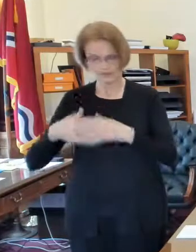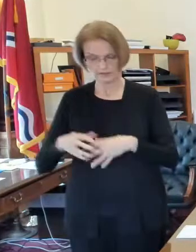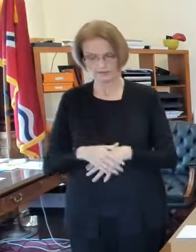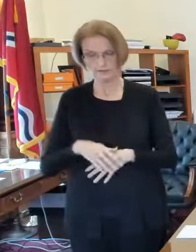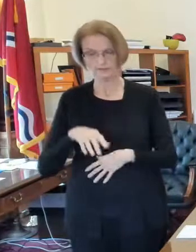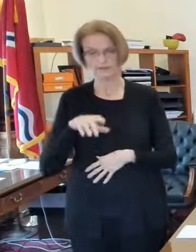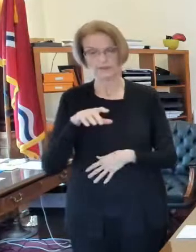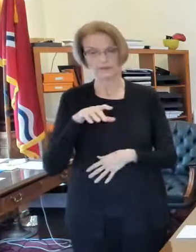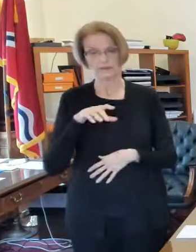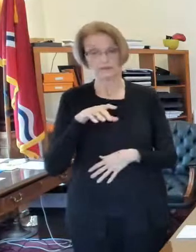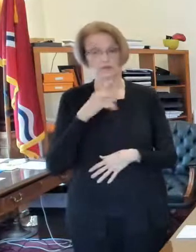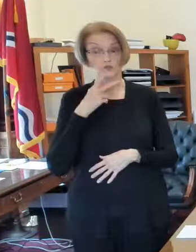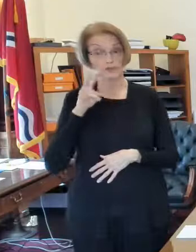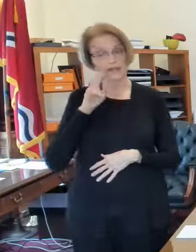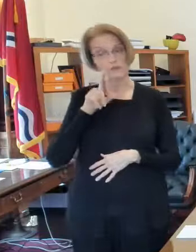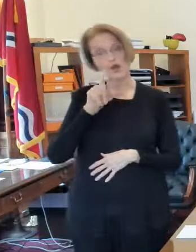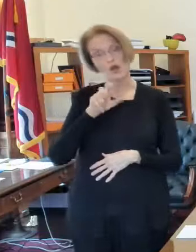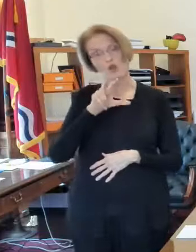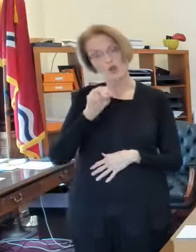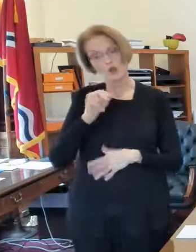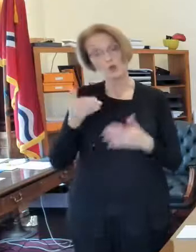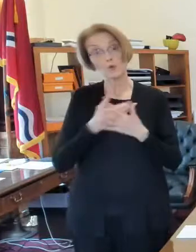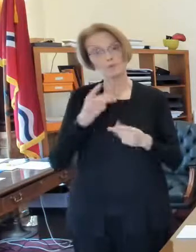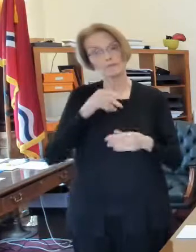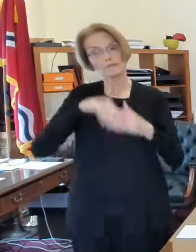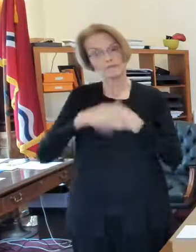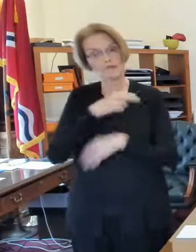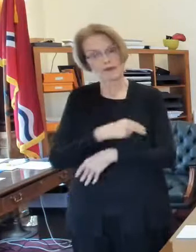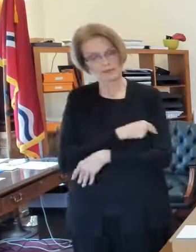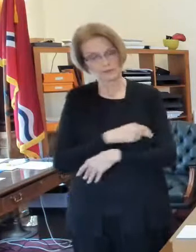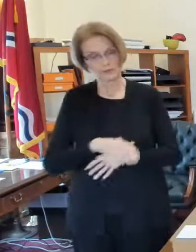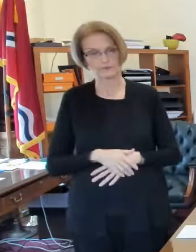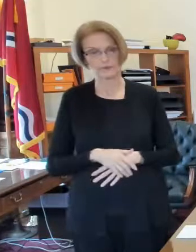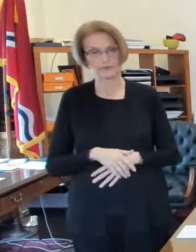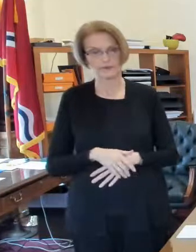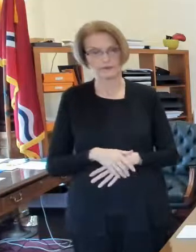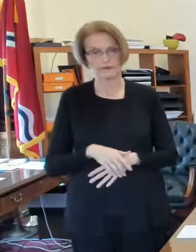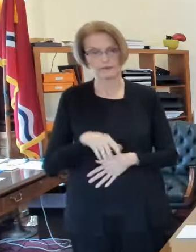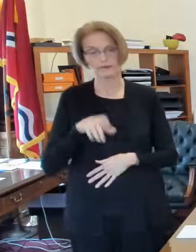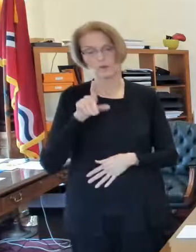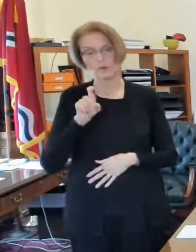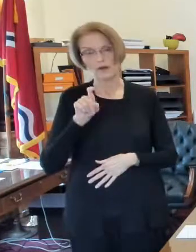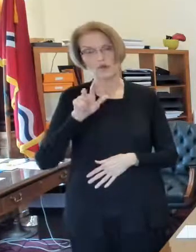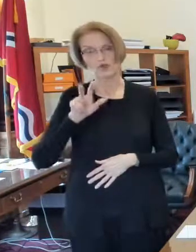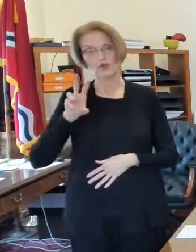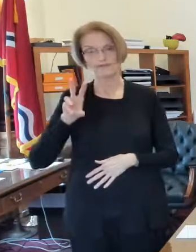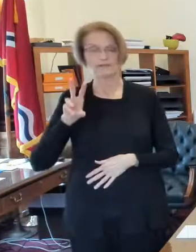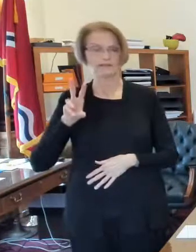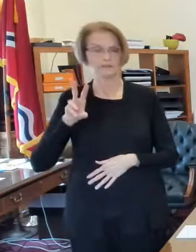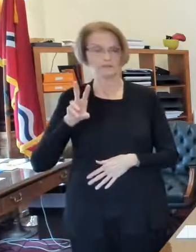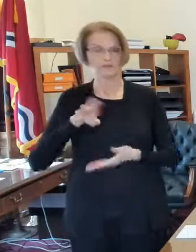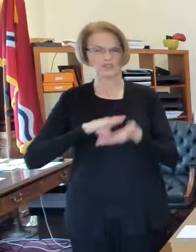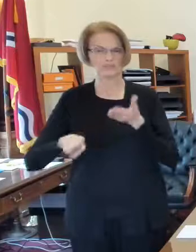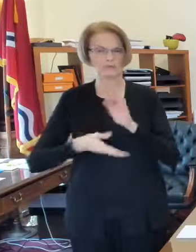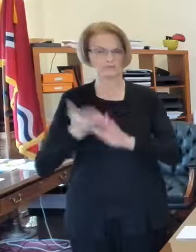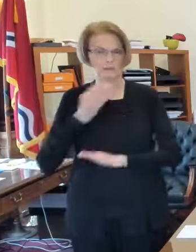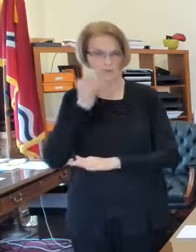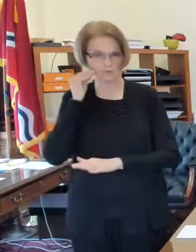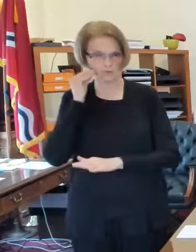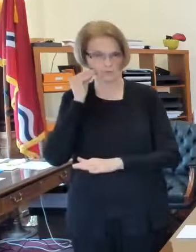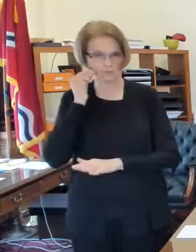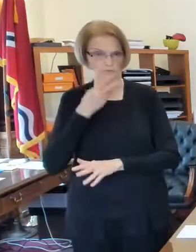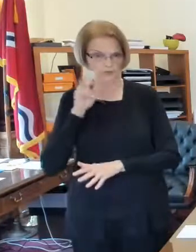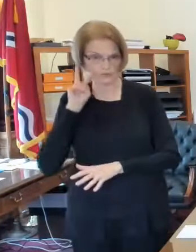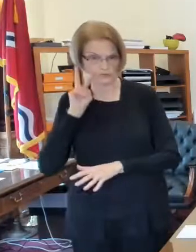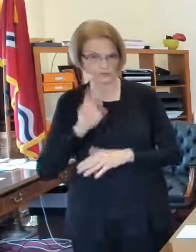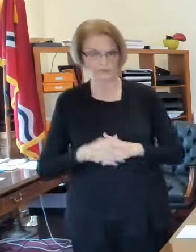were admitted to the hospital two days ago and 136 were discharged from the hospital